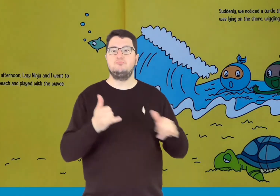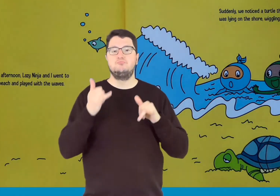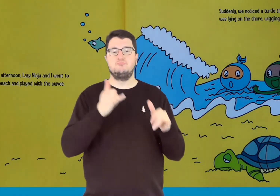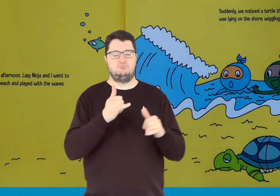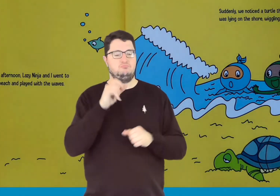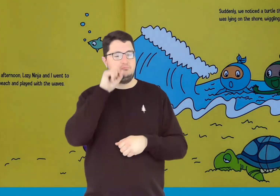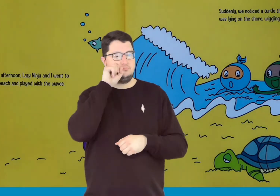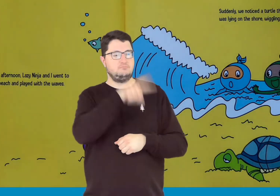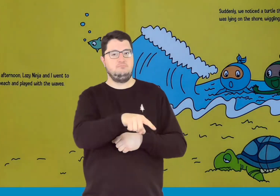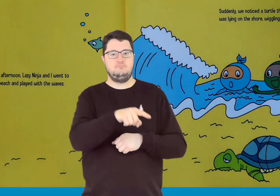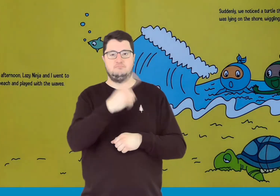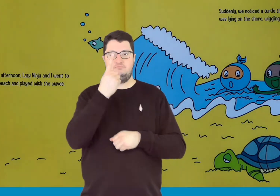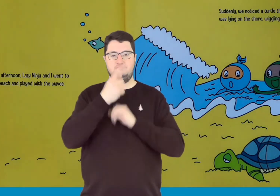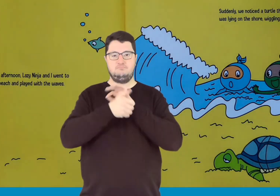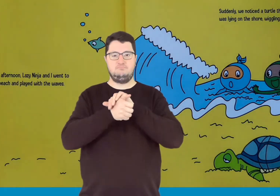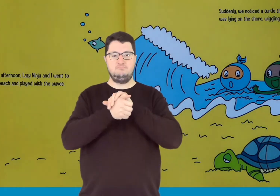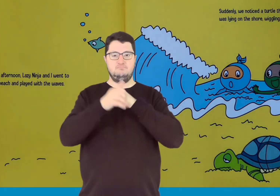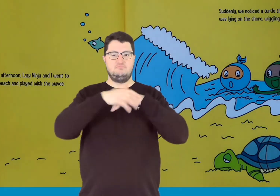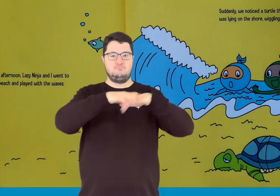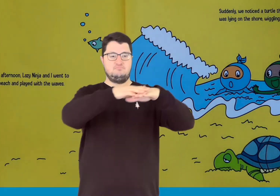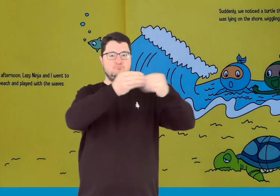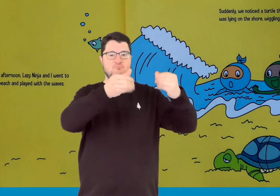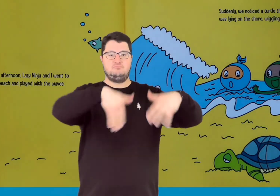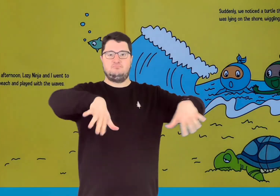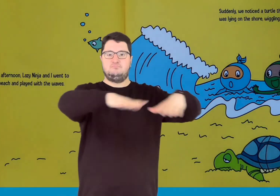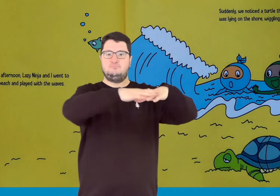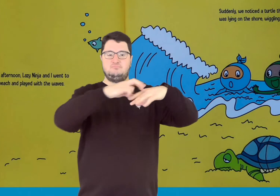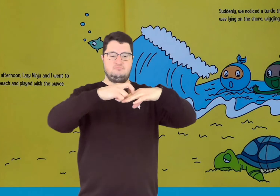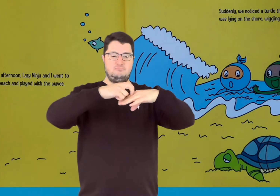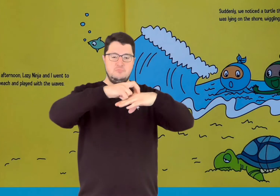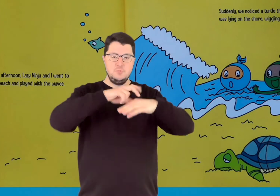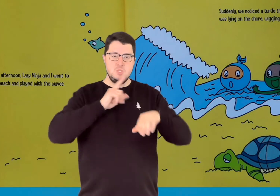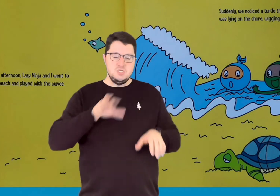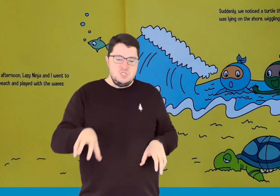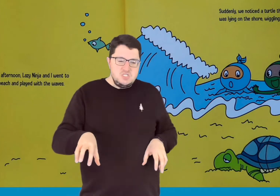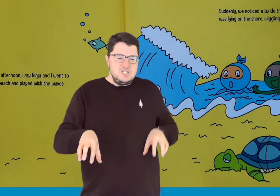Suddenly, we noticed a turtle that was lying on the shore, wiggling.